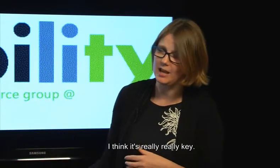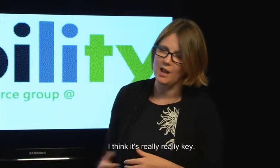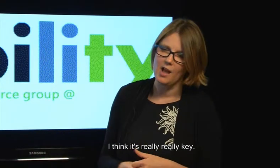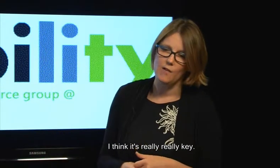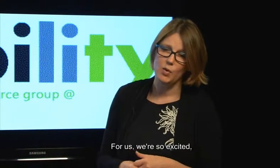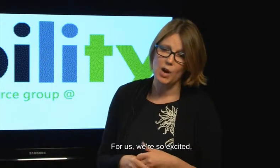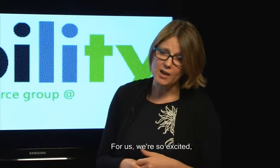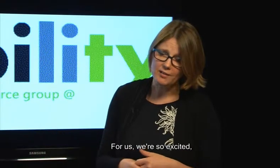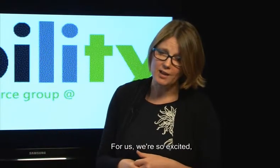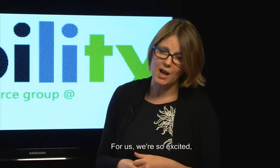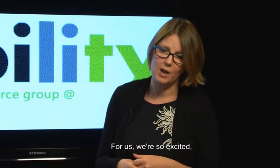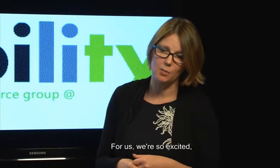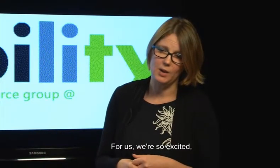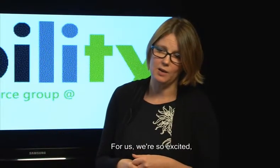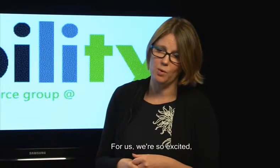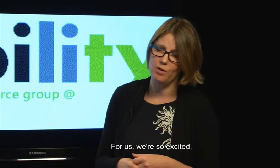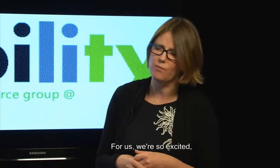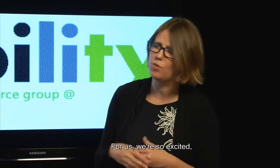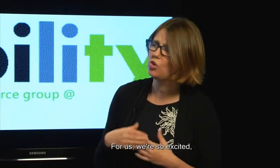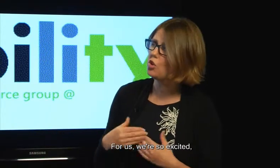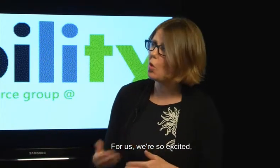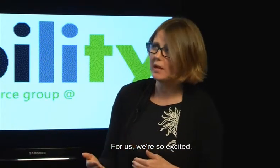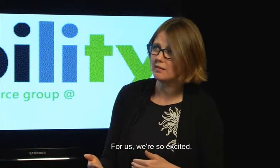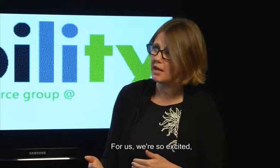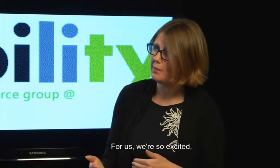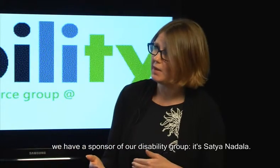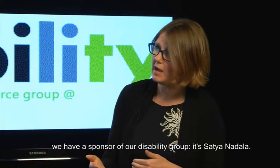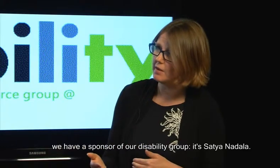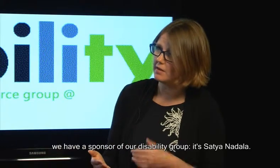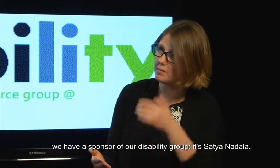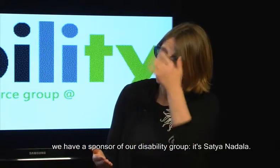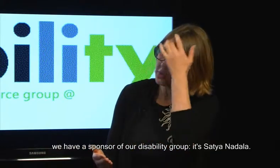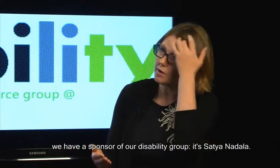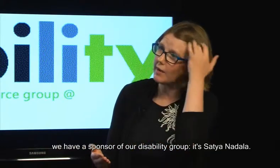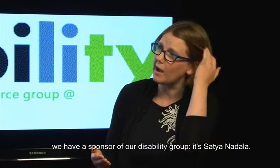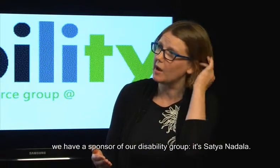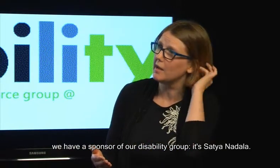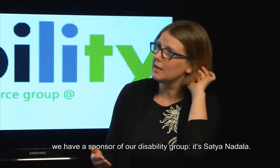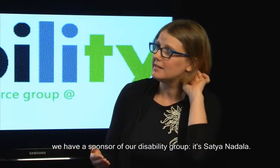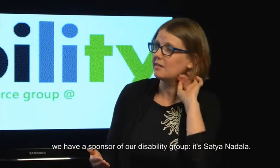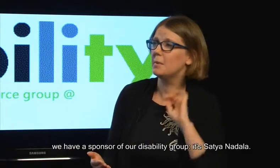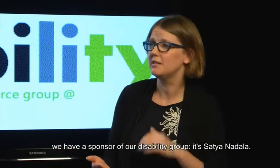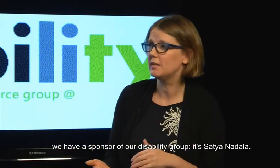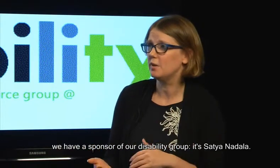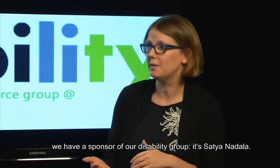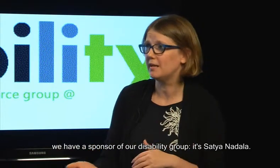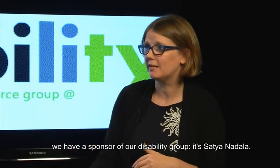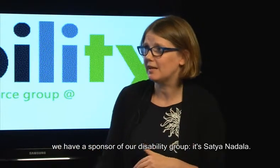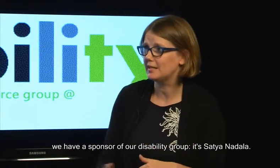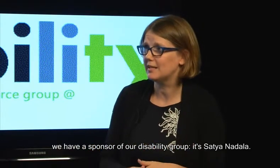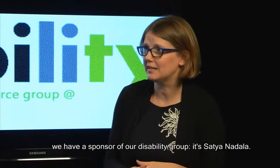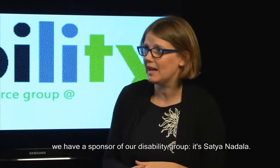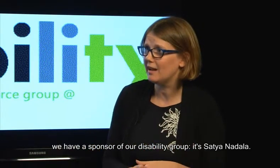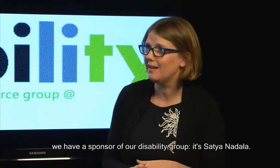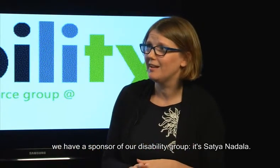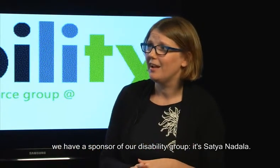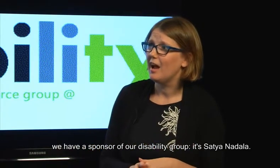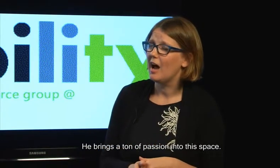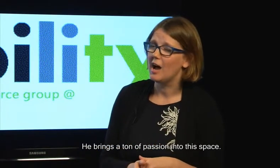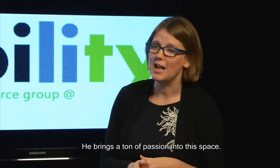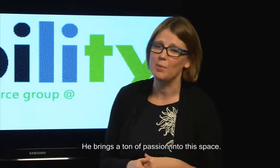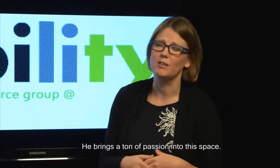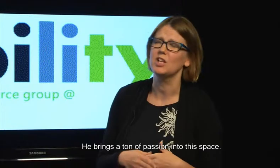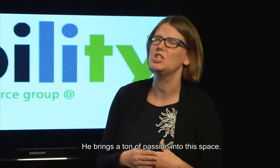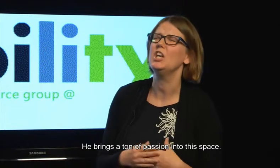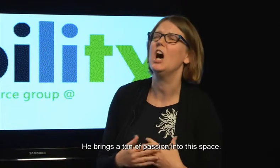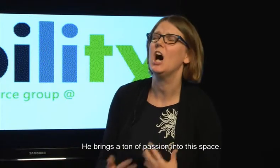key for us we were so excited we have a sponsor of our disability group is now Satya Nadella yeah